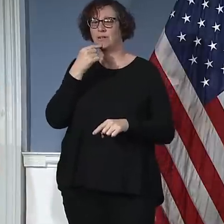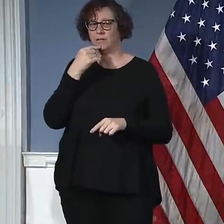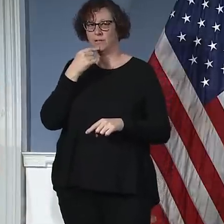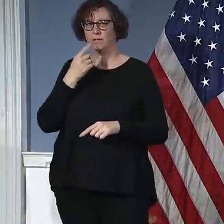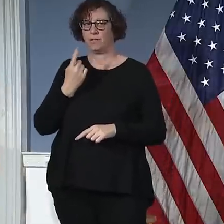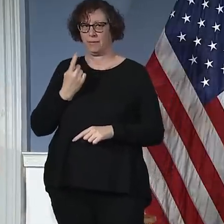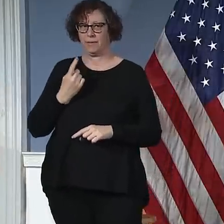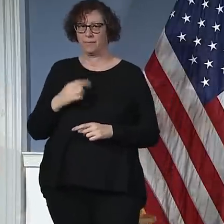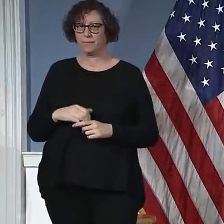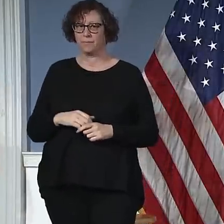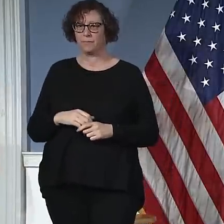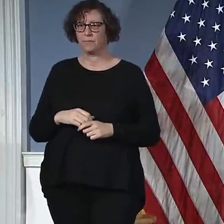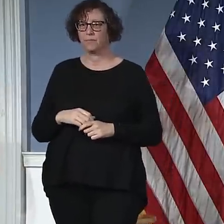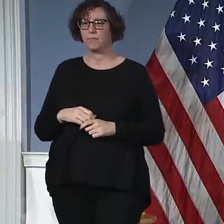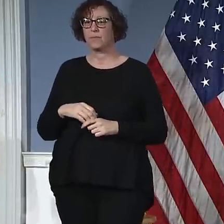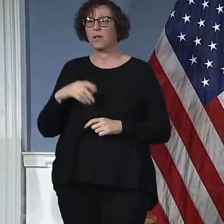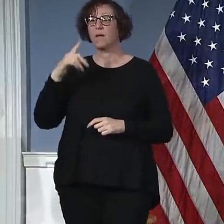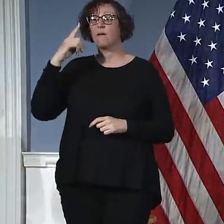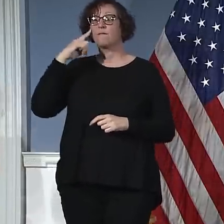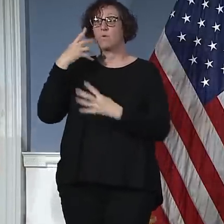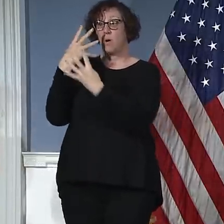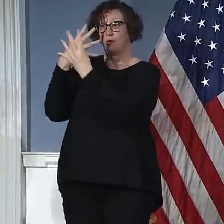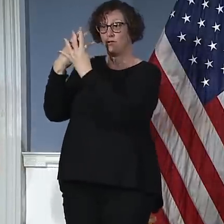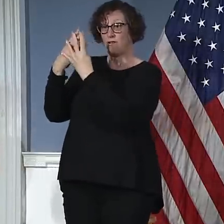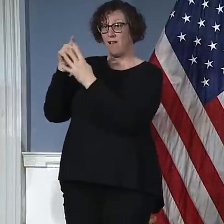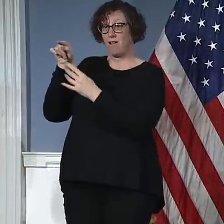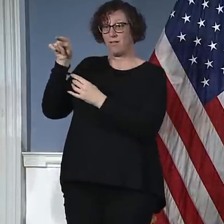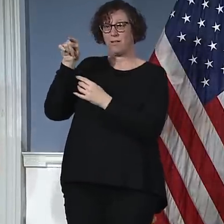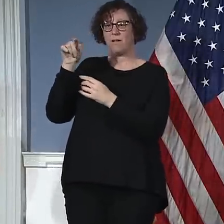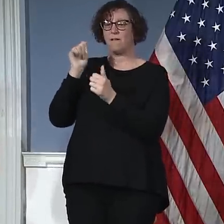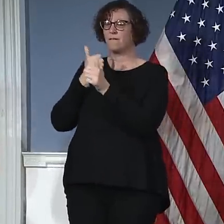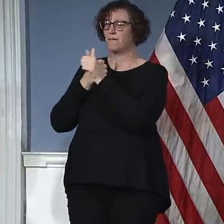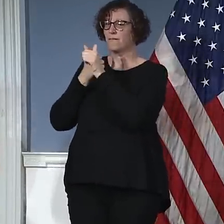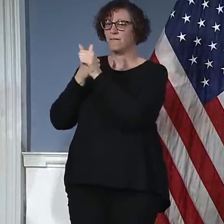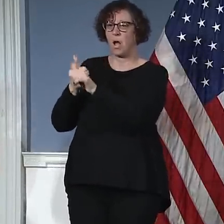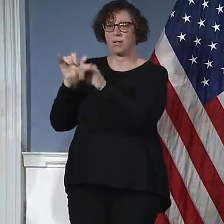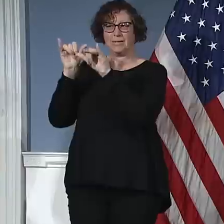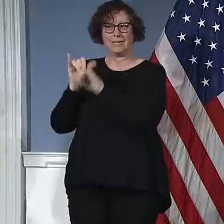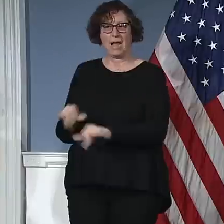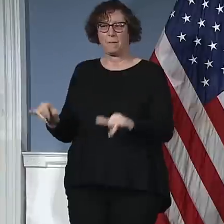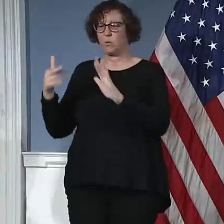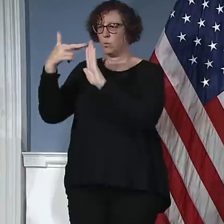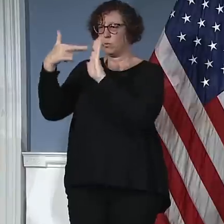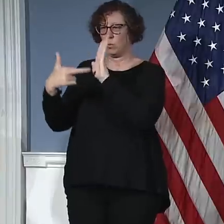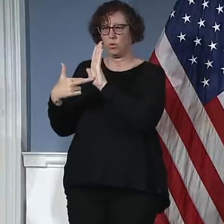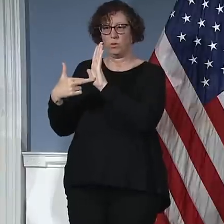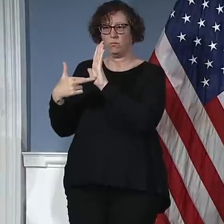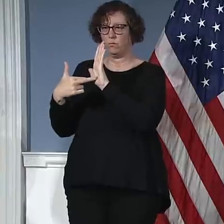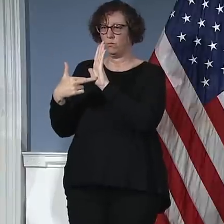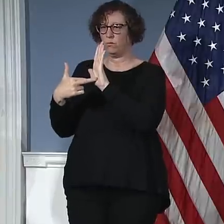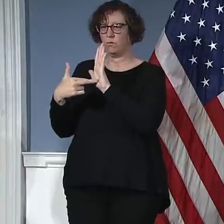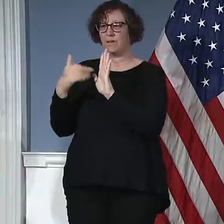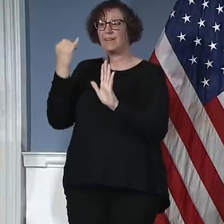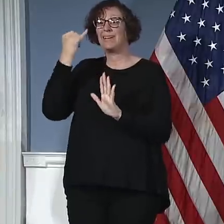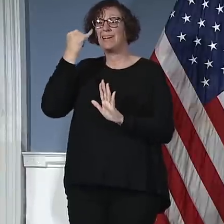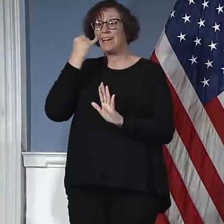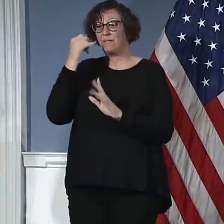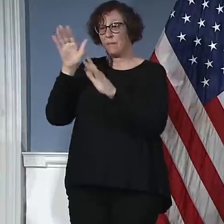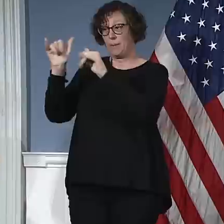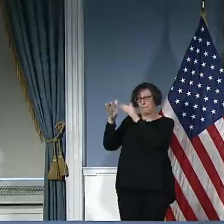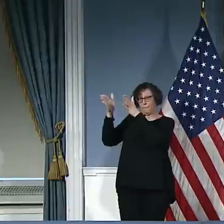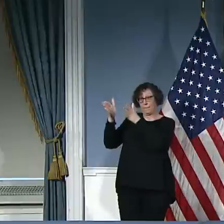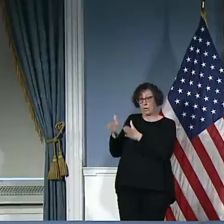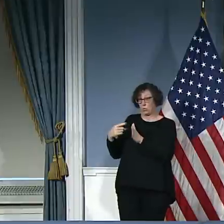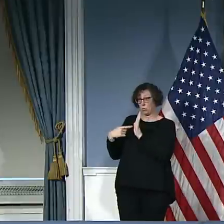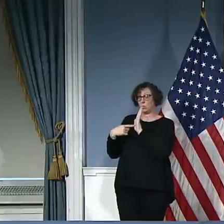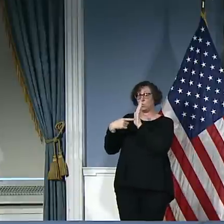protocols that we follow in general, which is to say that if people have symptoms, then we test them, or if